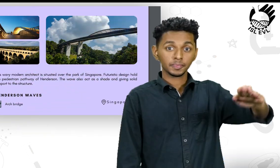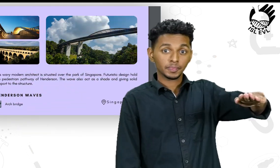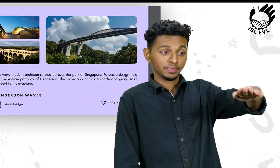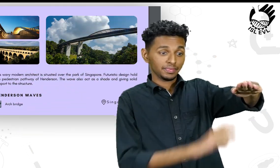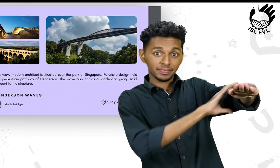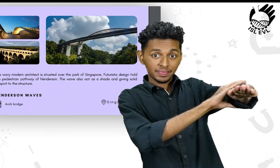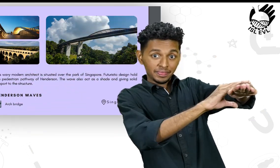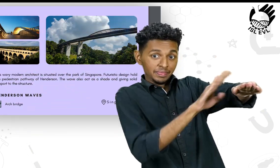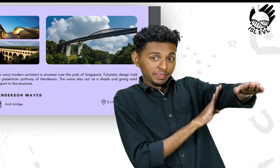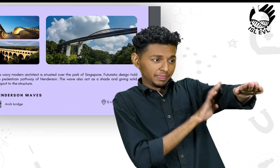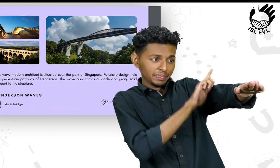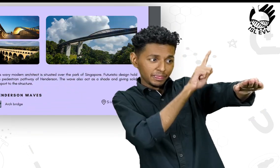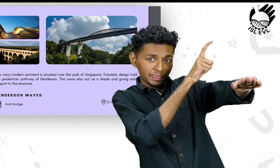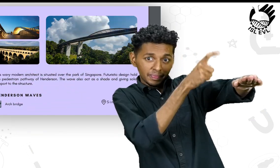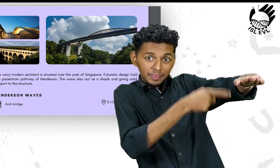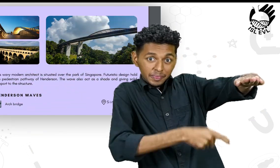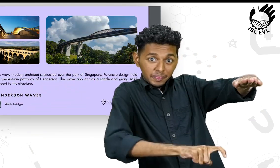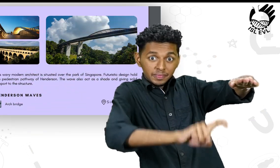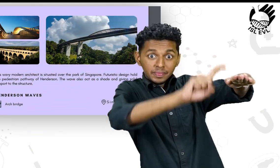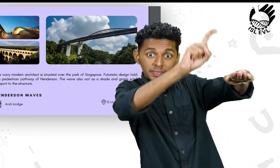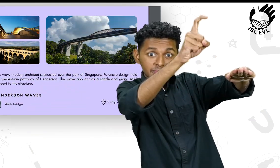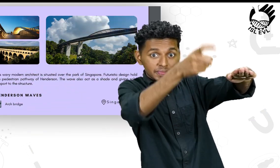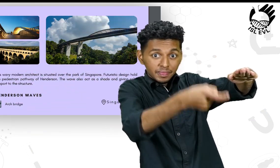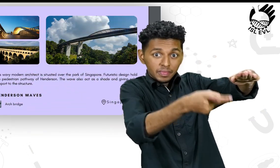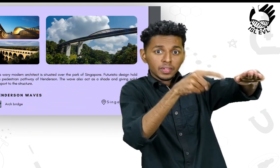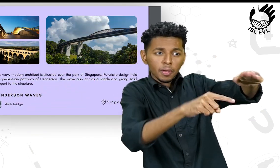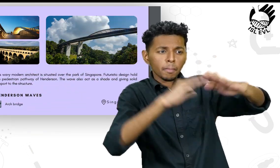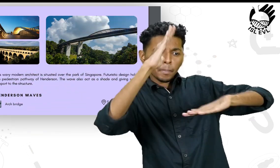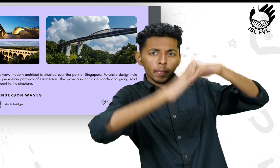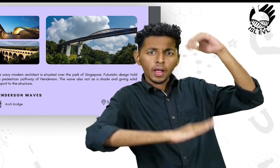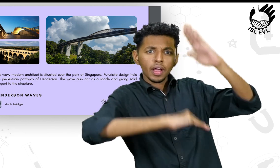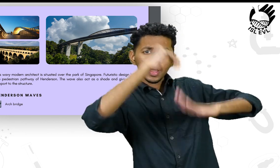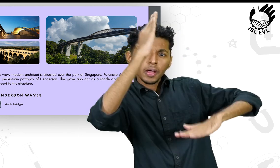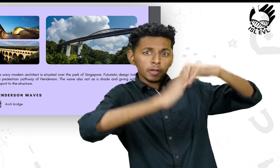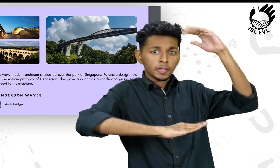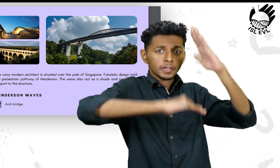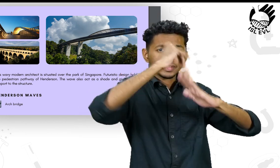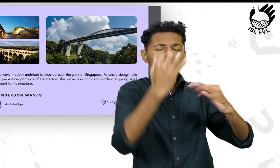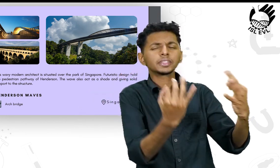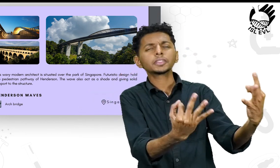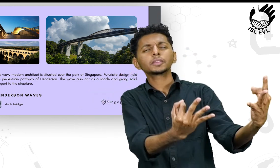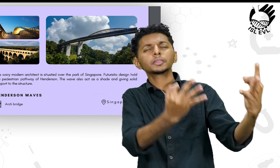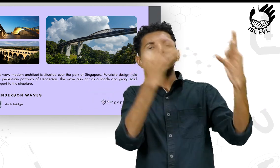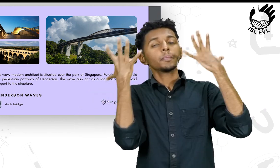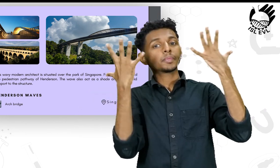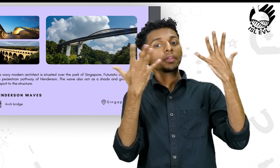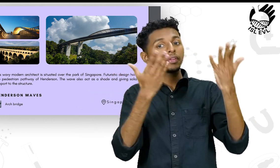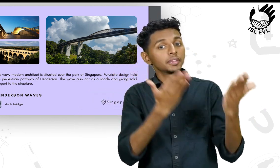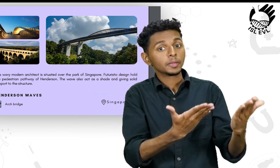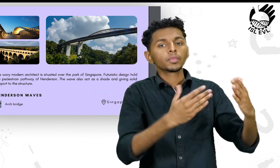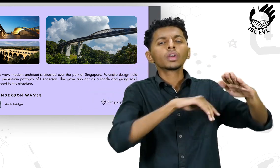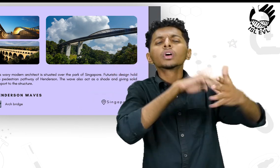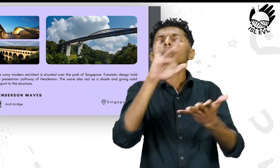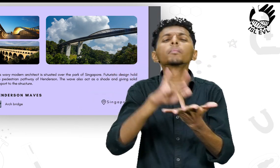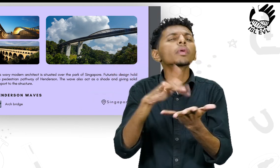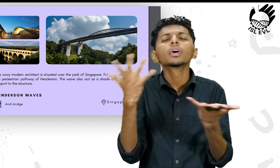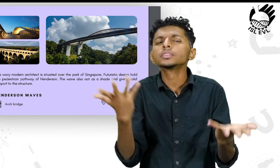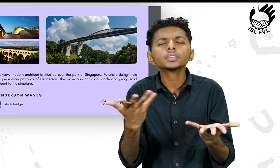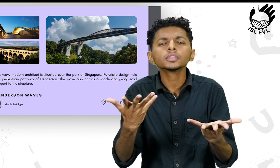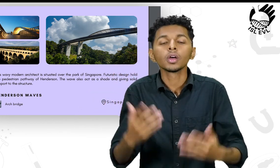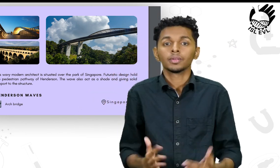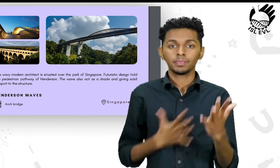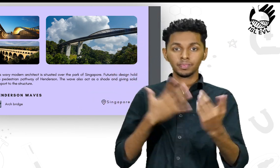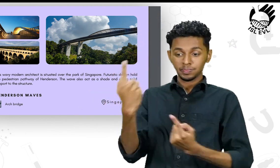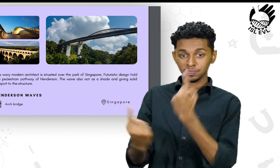Next on the list, this wavy modern architecture is situated over the